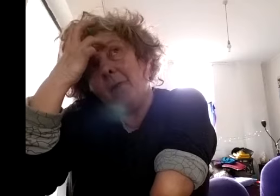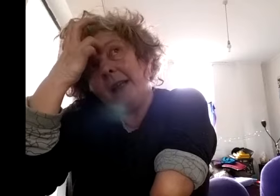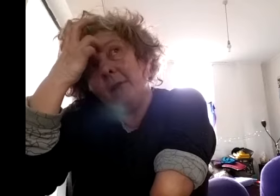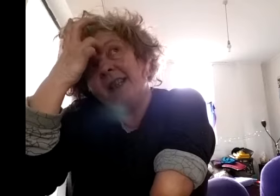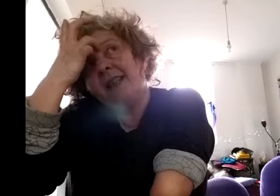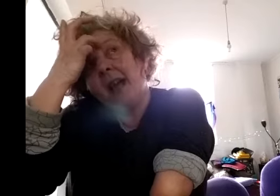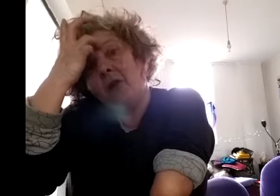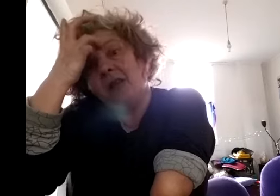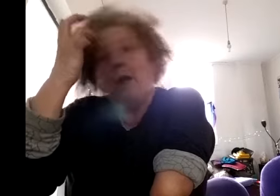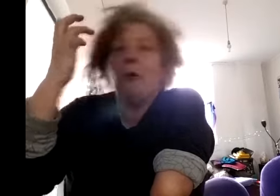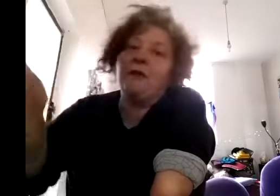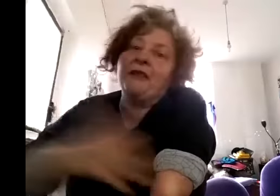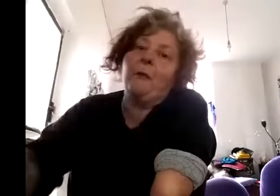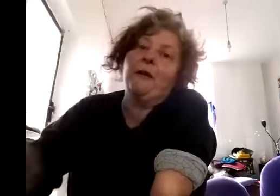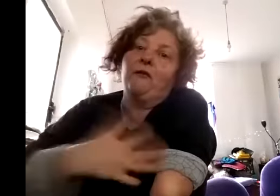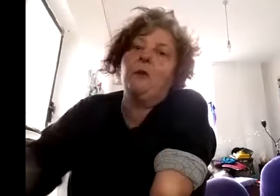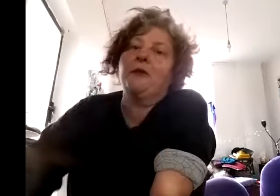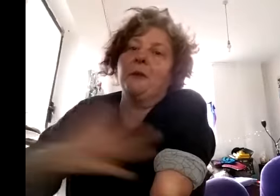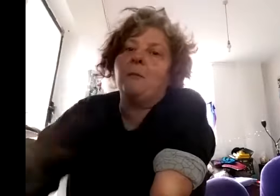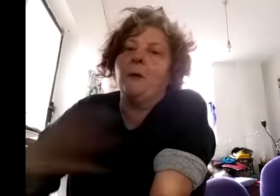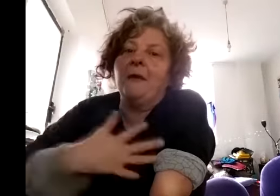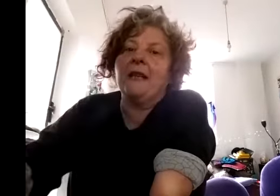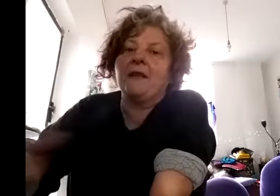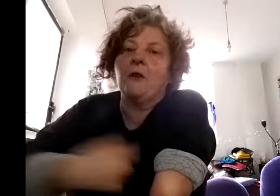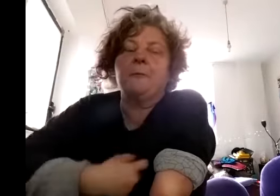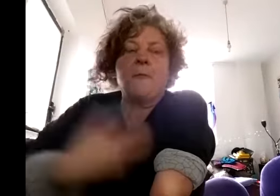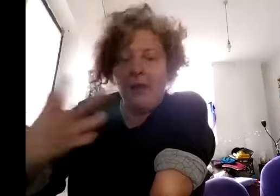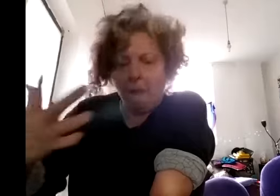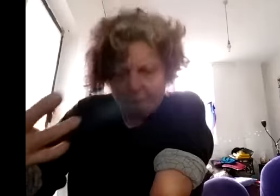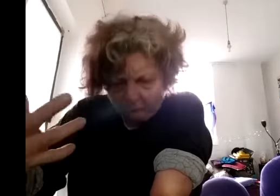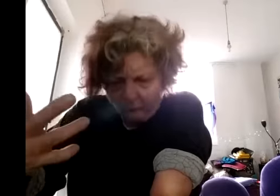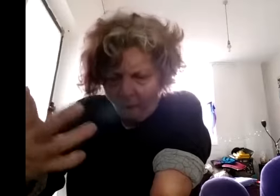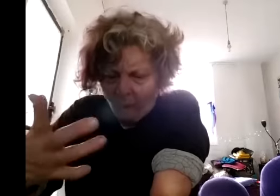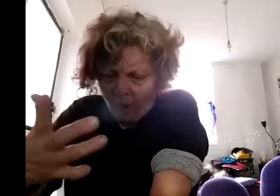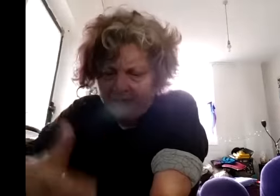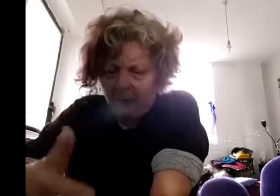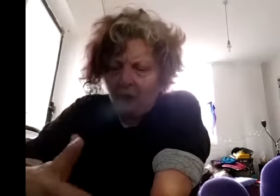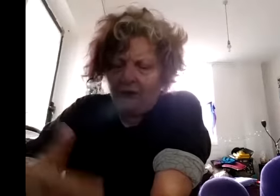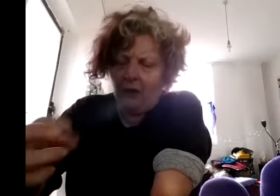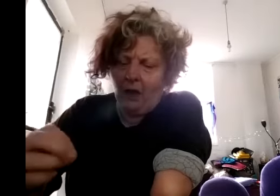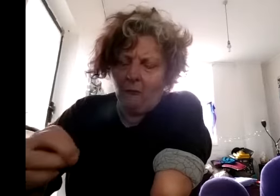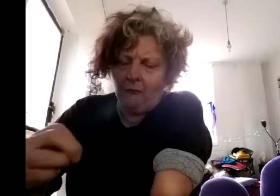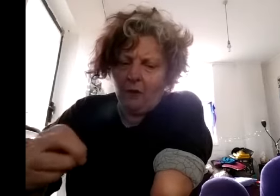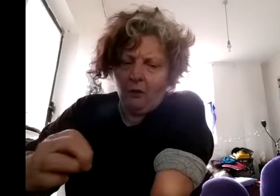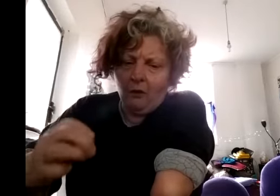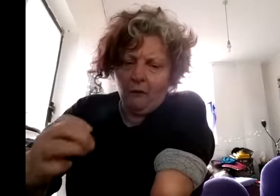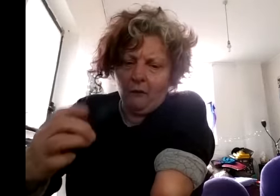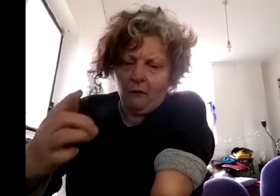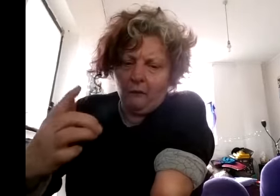from ticket sales but we've still got a bit of room to experiment there so um i think the um for